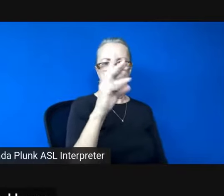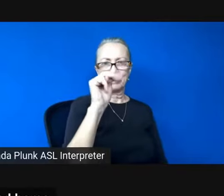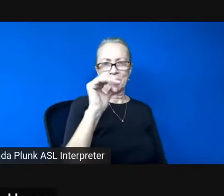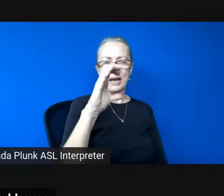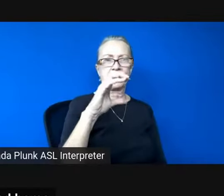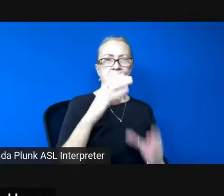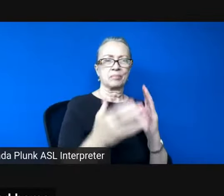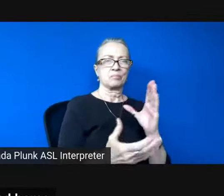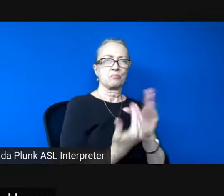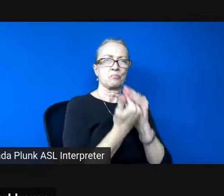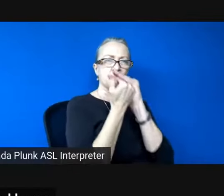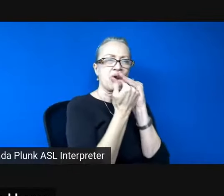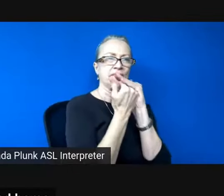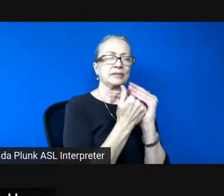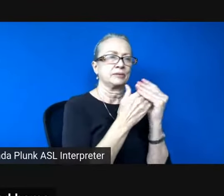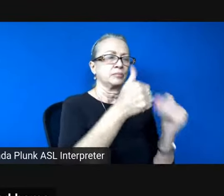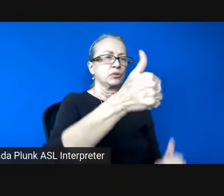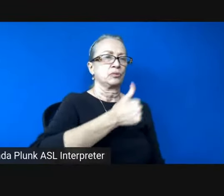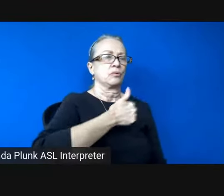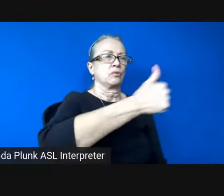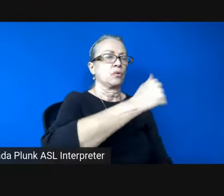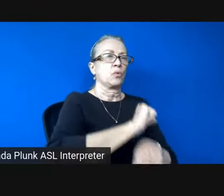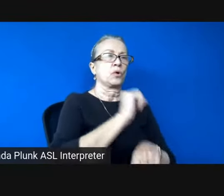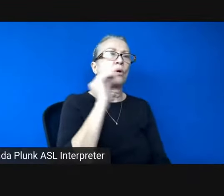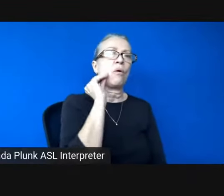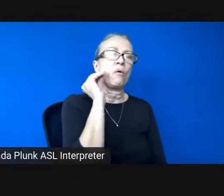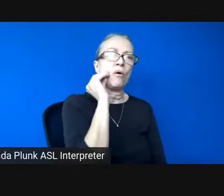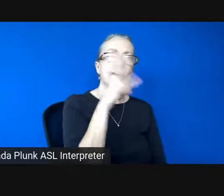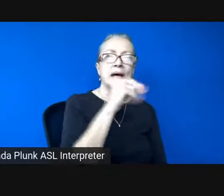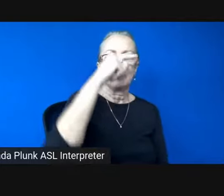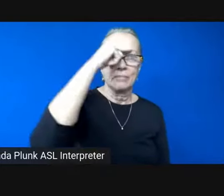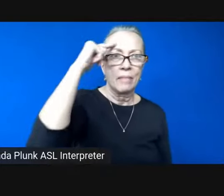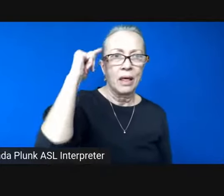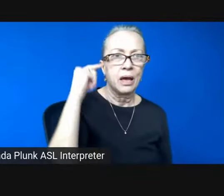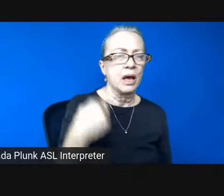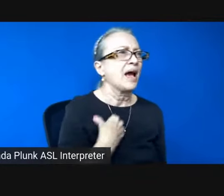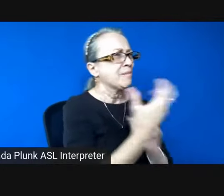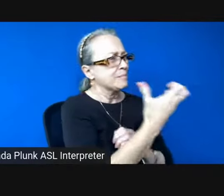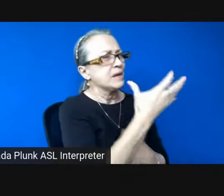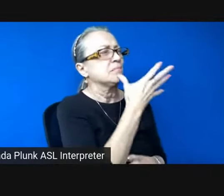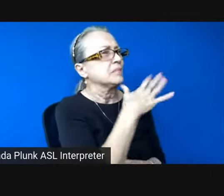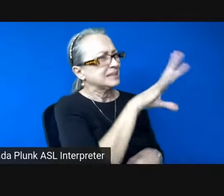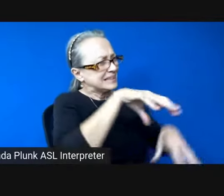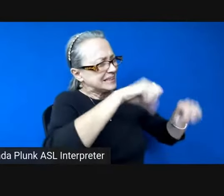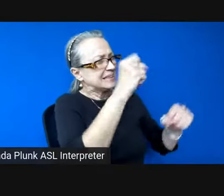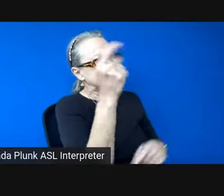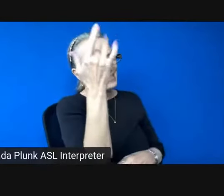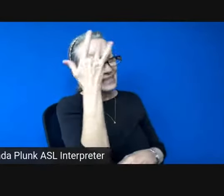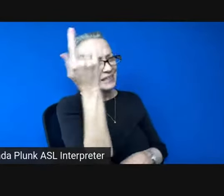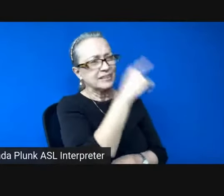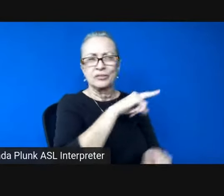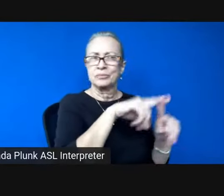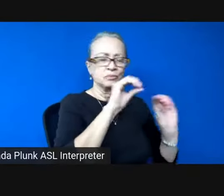work and home and work and home black. Begged her to take sick time, but not a day off in ten years